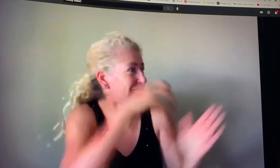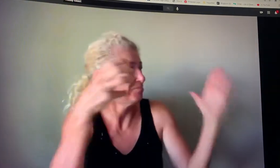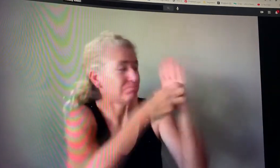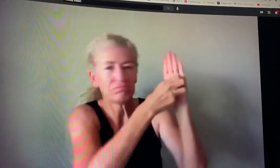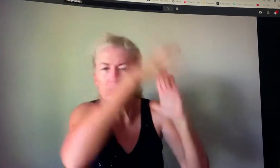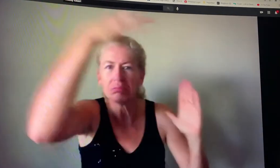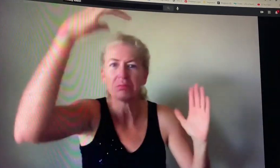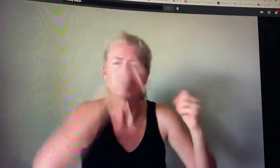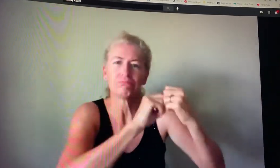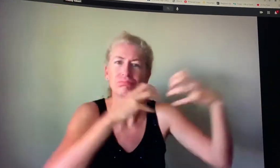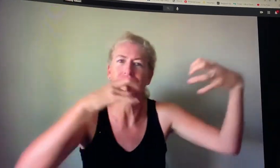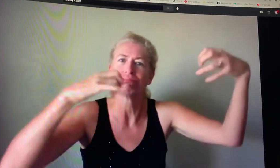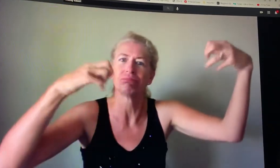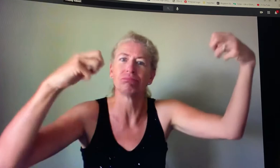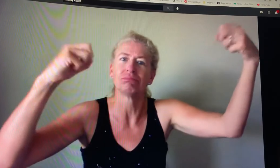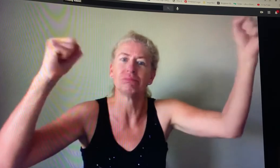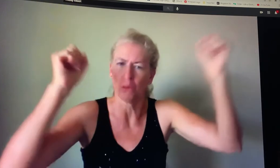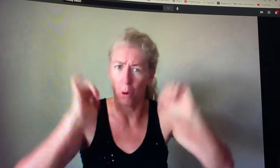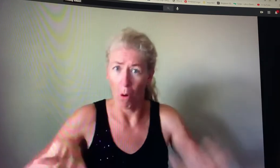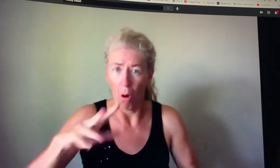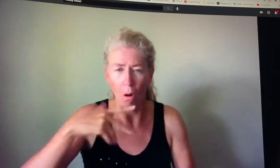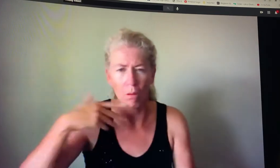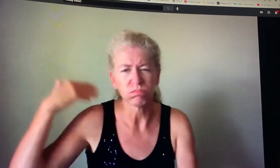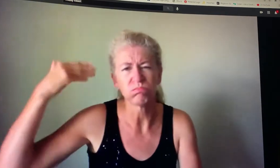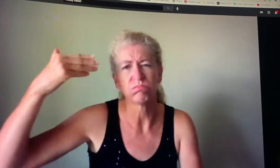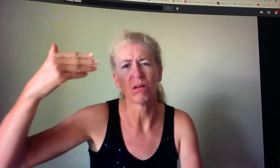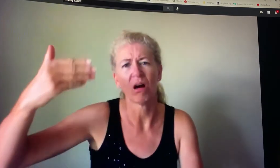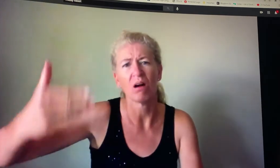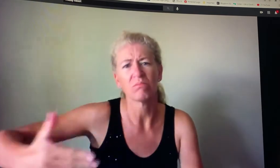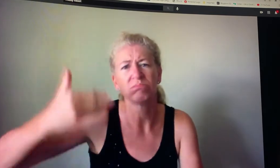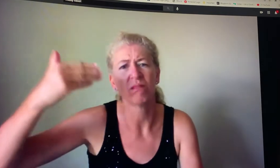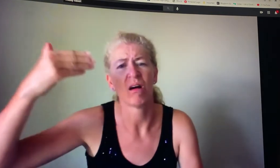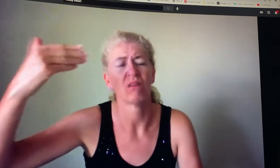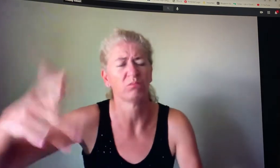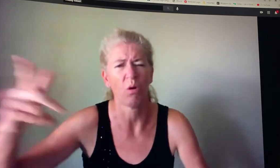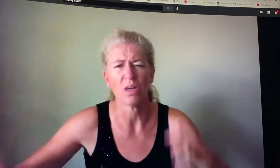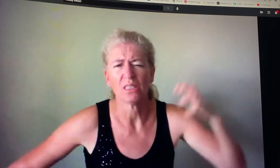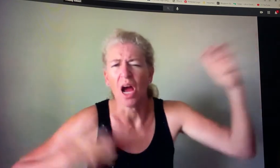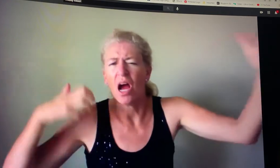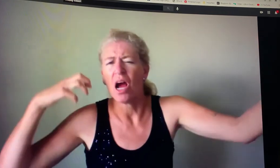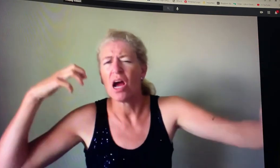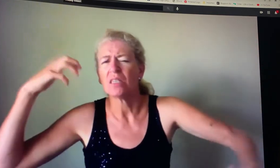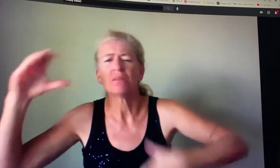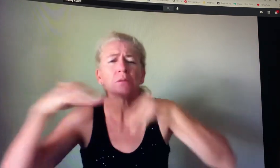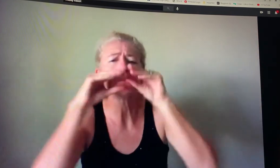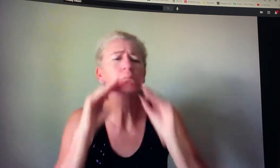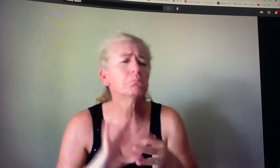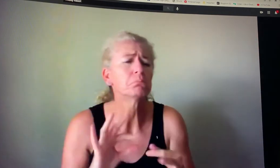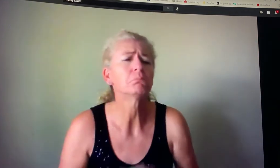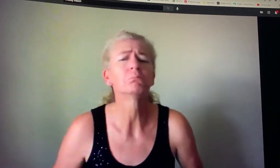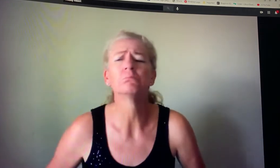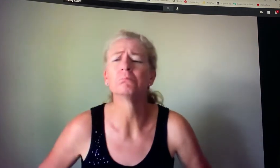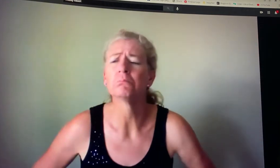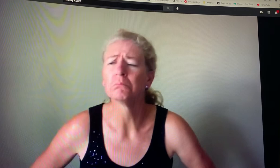he told us to knock it off he would he would throw the chalkboard at me i got to where i would duck sometimes and it would hit the wall instead